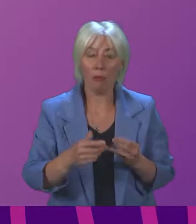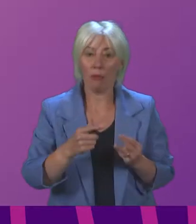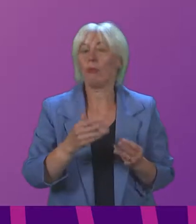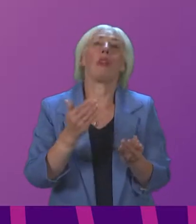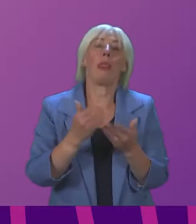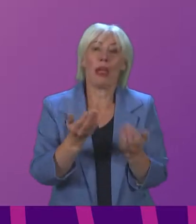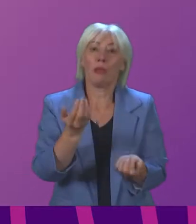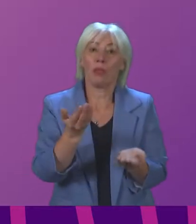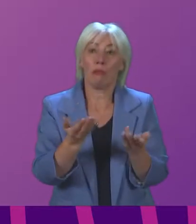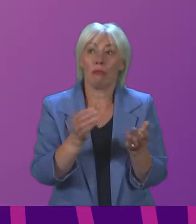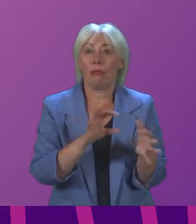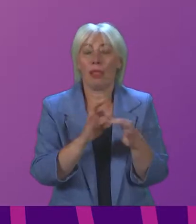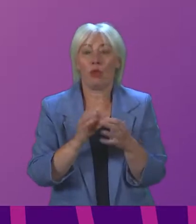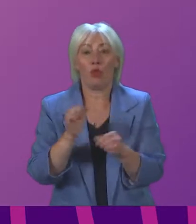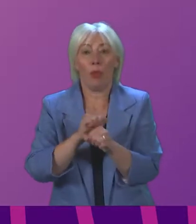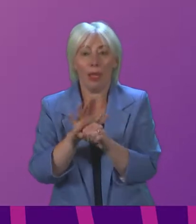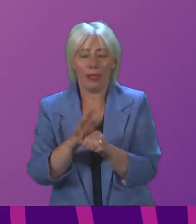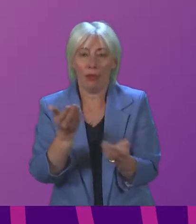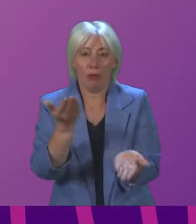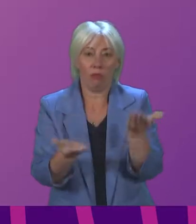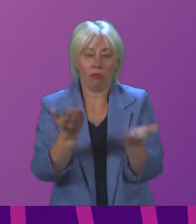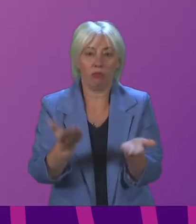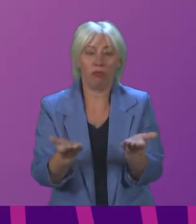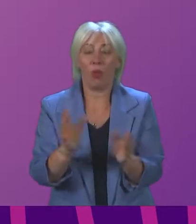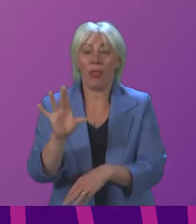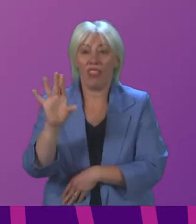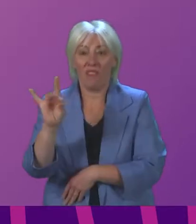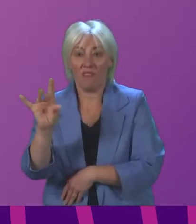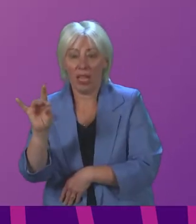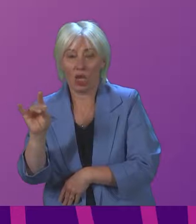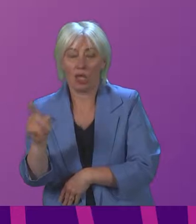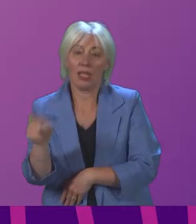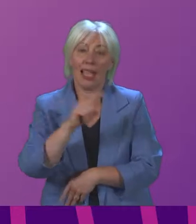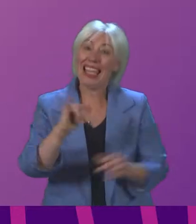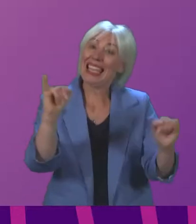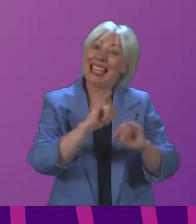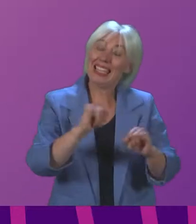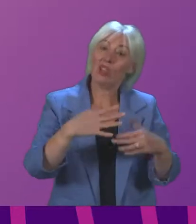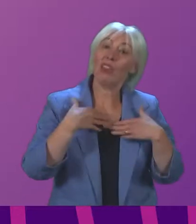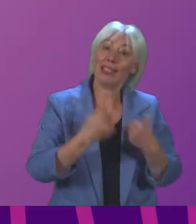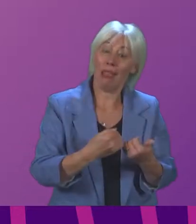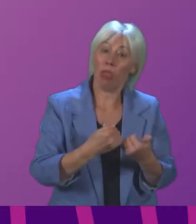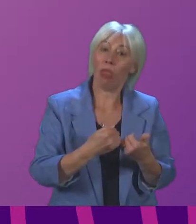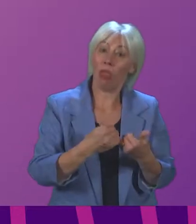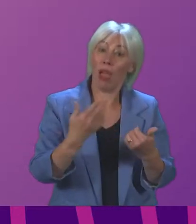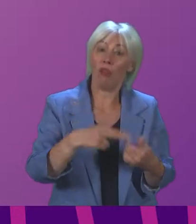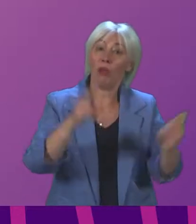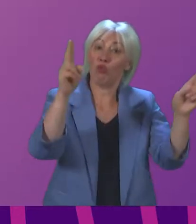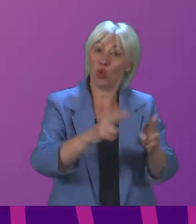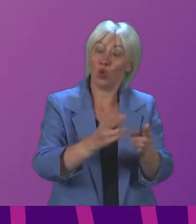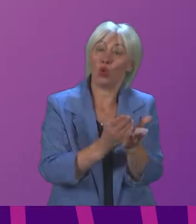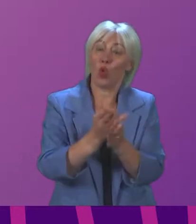associated with the pandemic, with the relationship between infections and serious health harms significantly weakening.